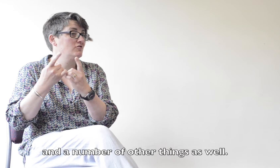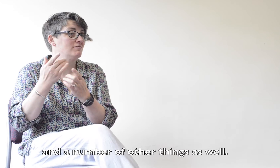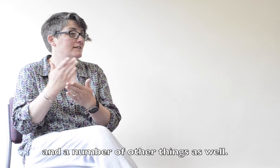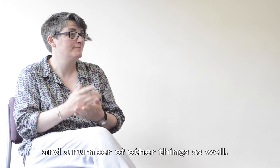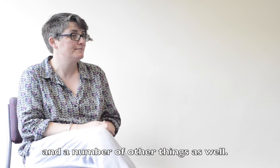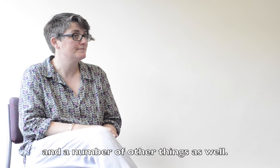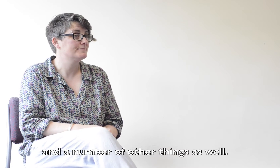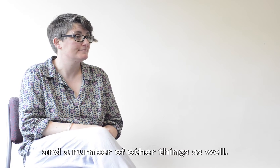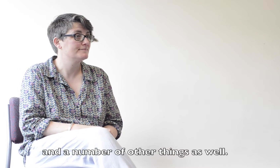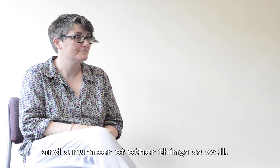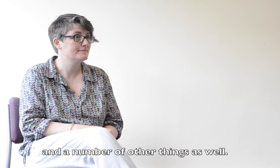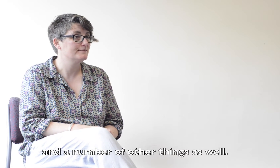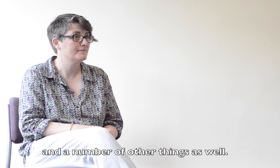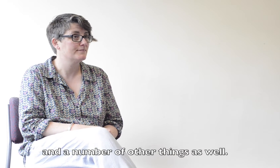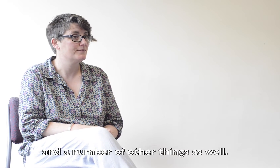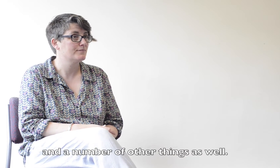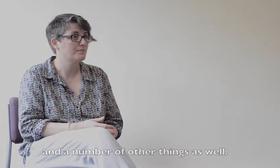a number of other things as well.